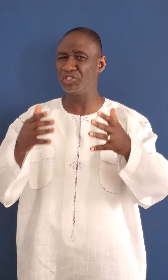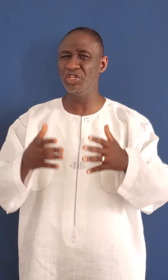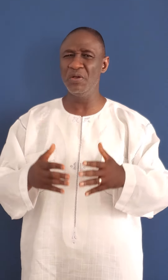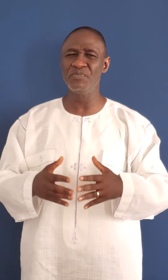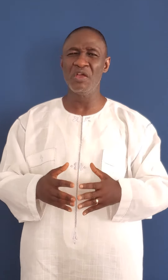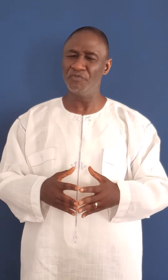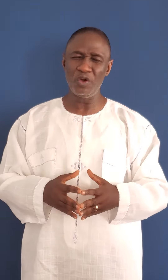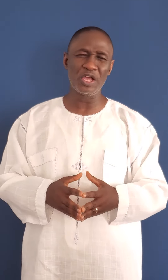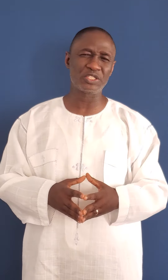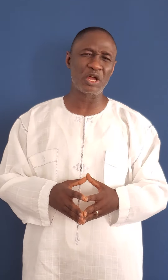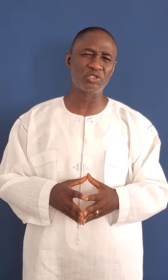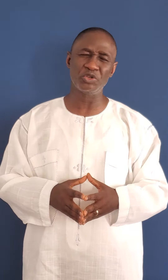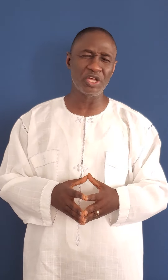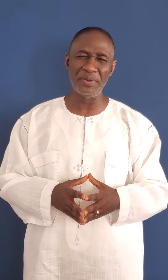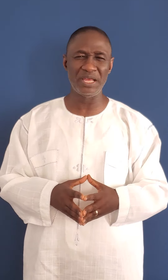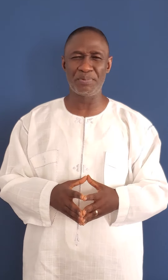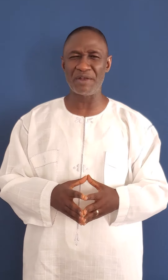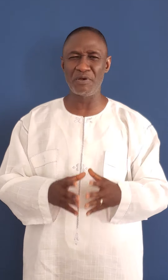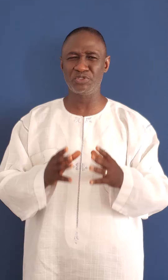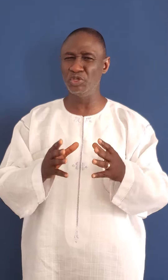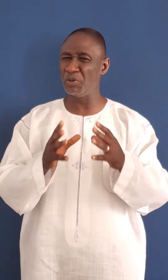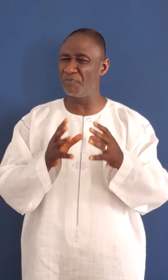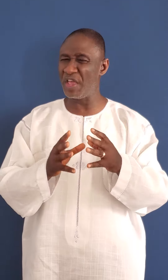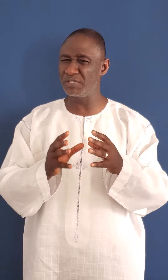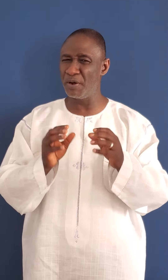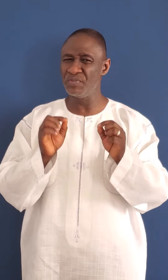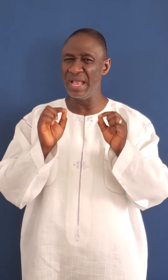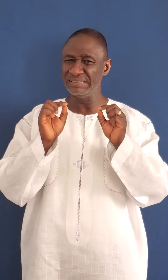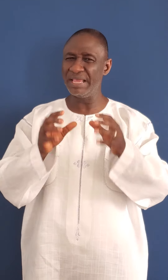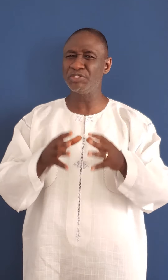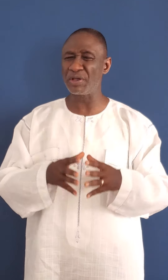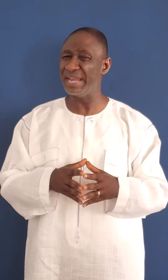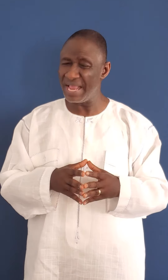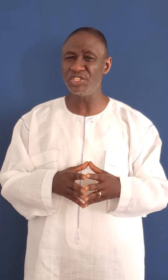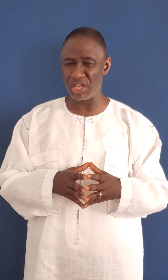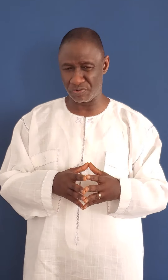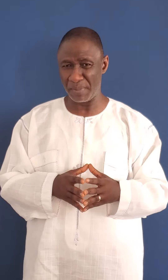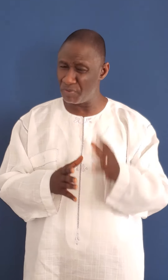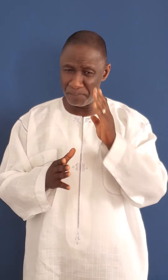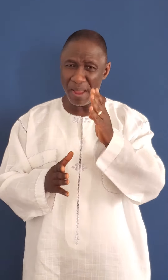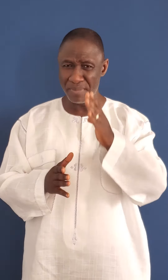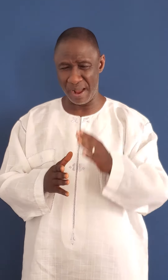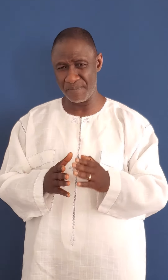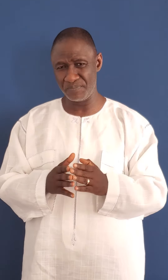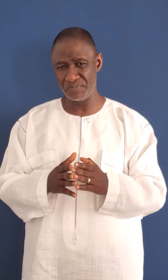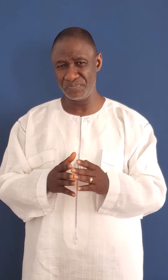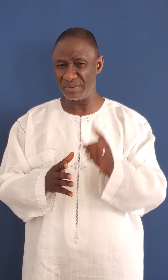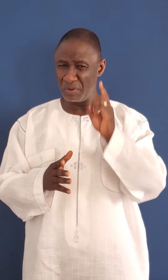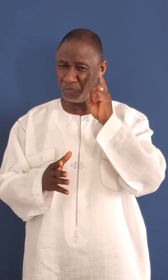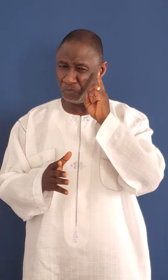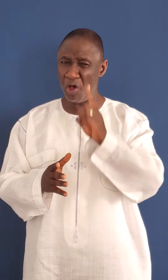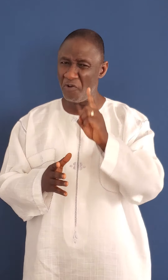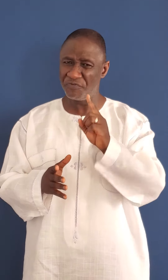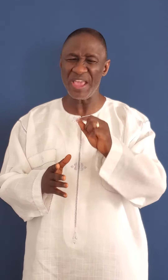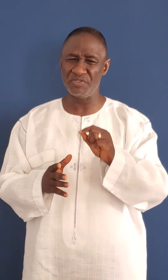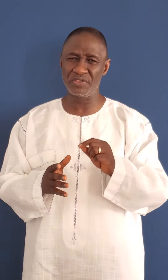continue following us on all social media platforms, YouTube, Facebook, TikTok, and Instagram. And remember that your faith